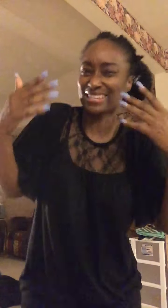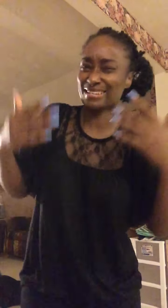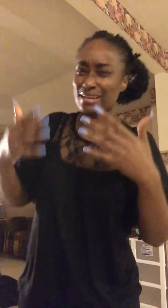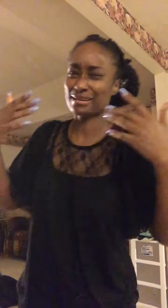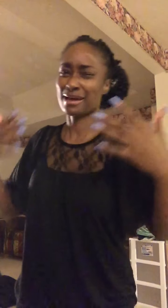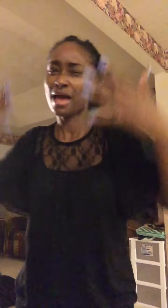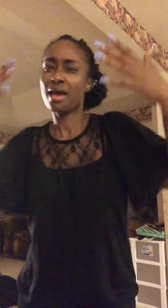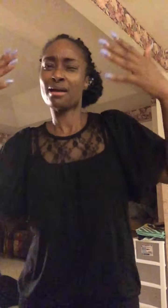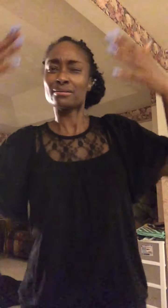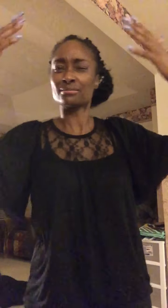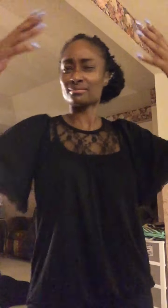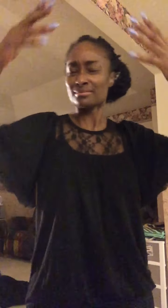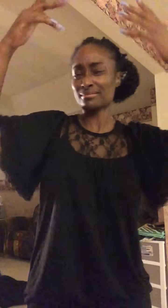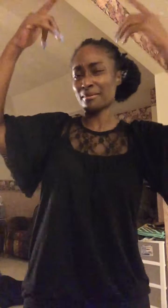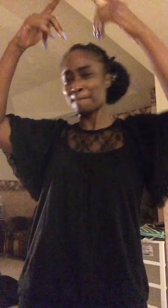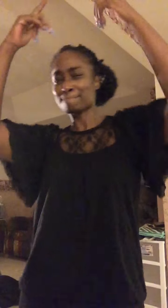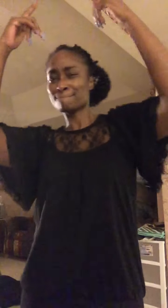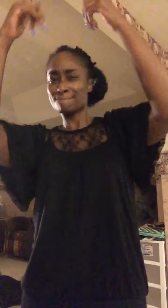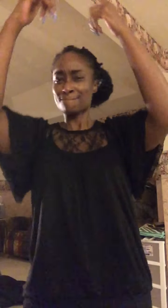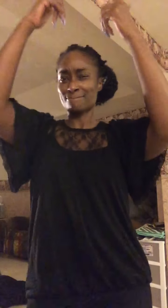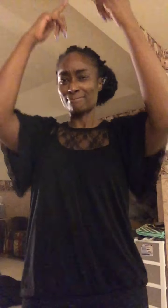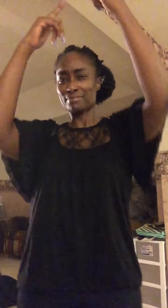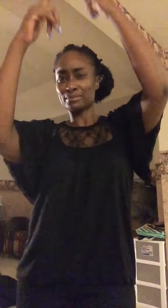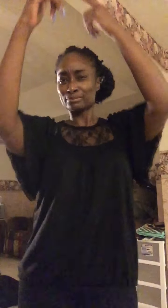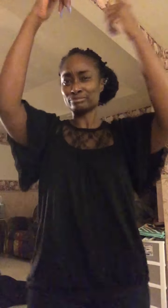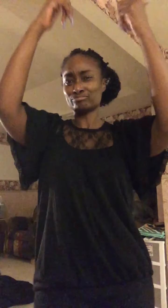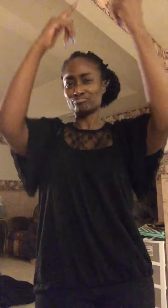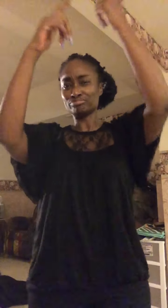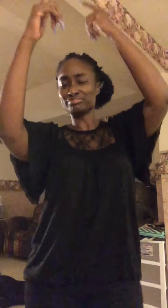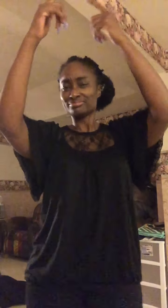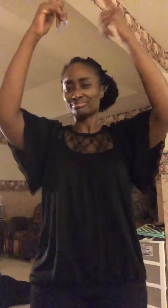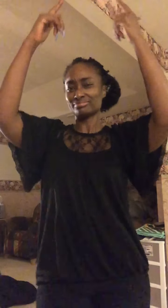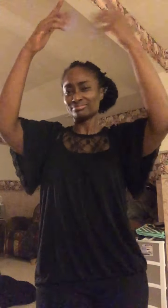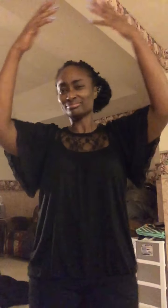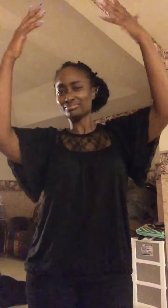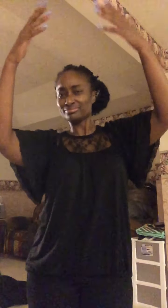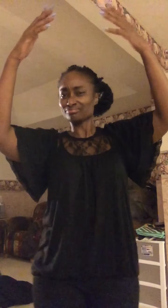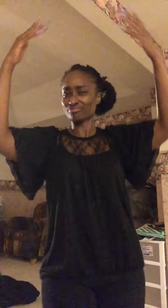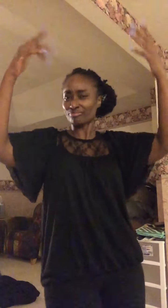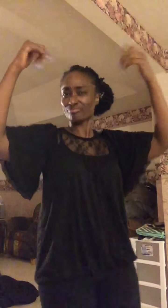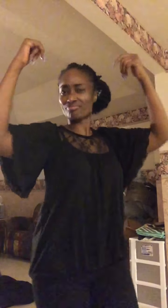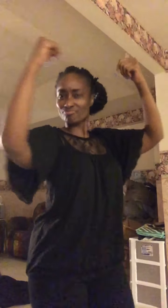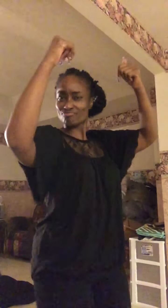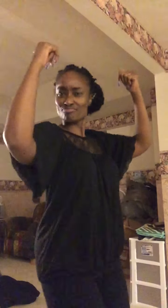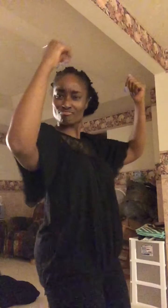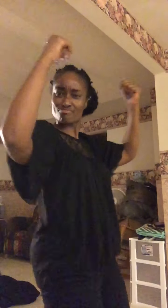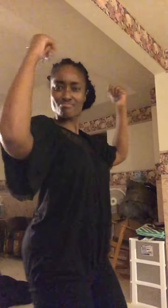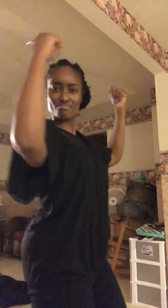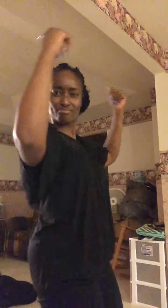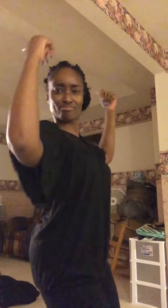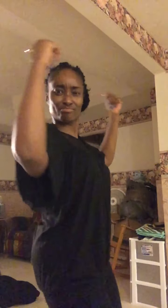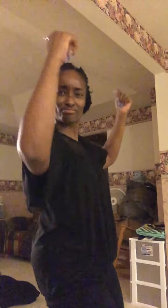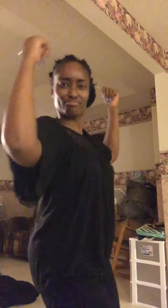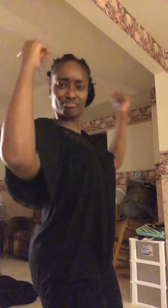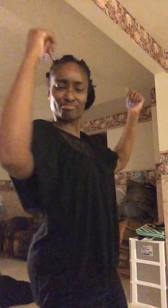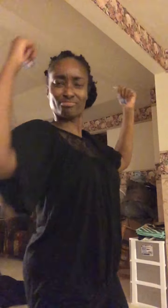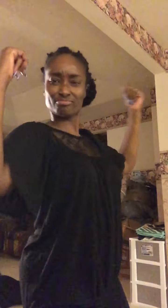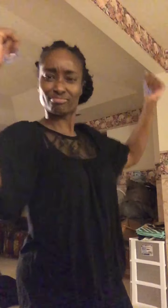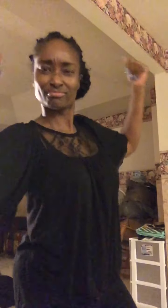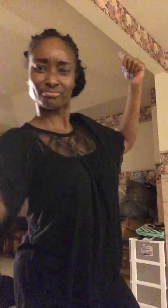Work it out. My purpose and that backbiting. So I'm to have one. I'm certain that I won the battle.